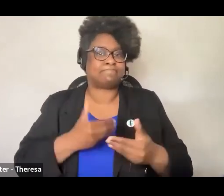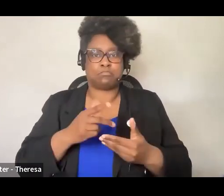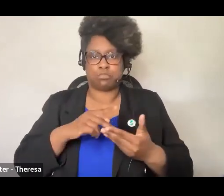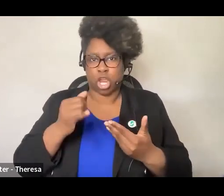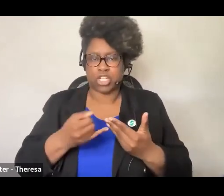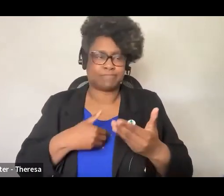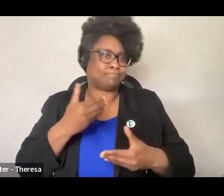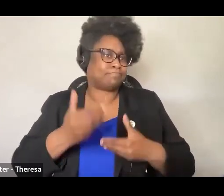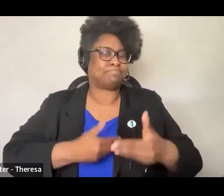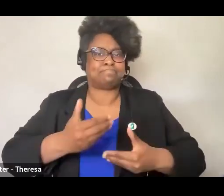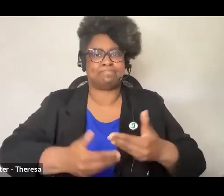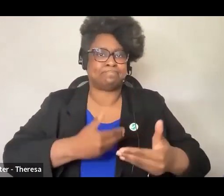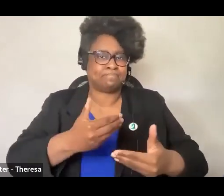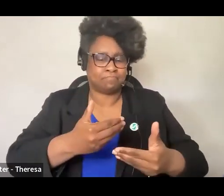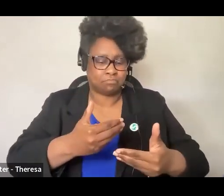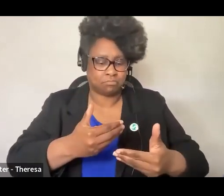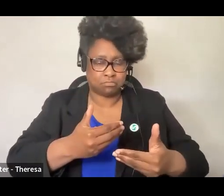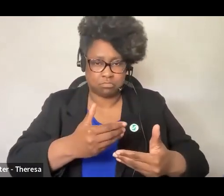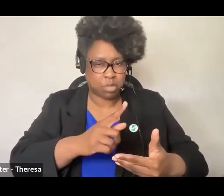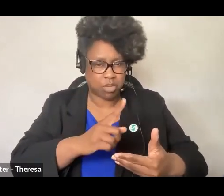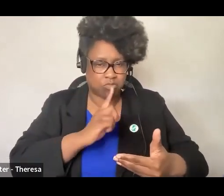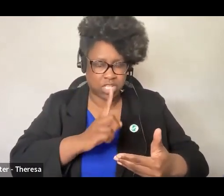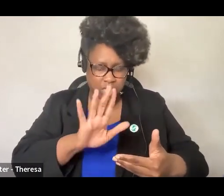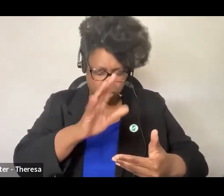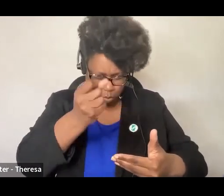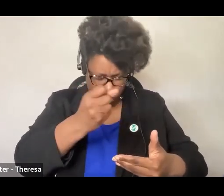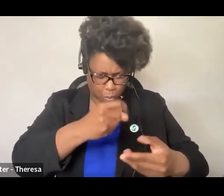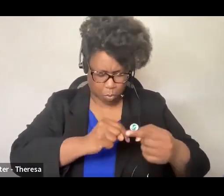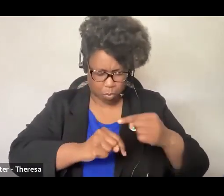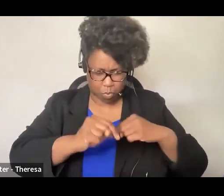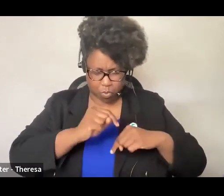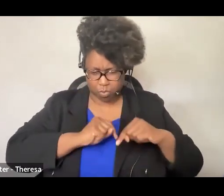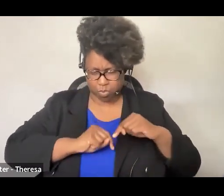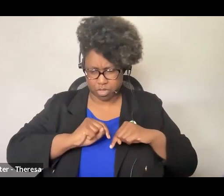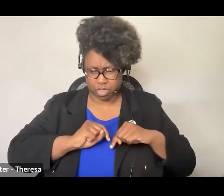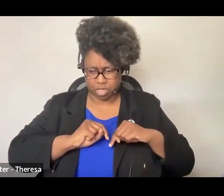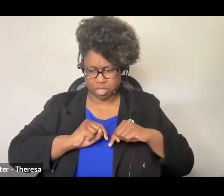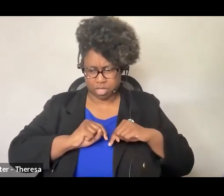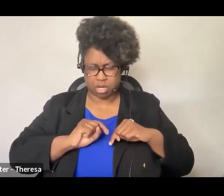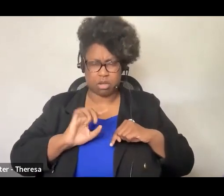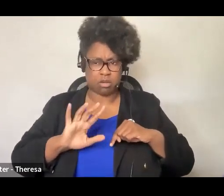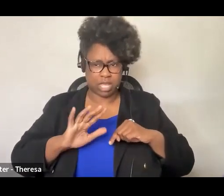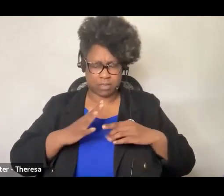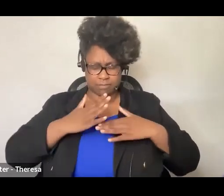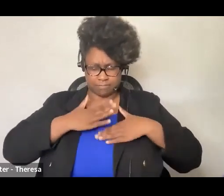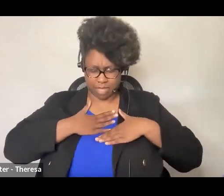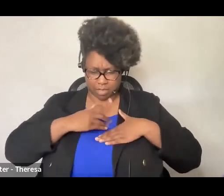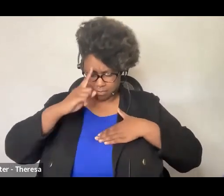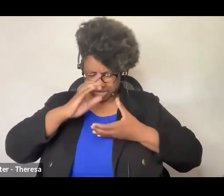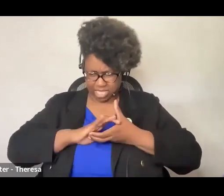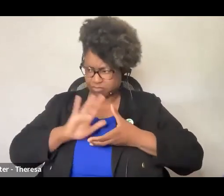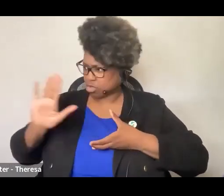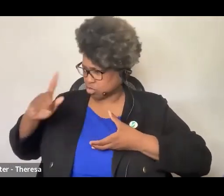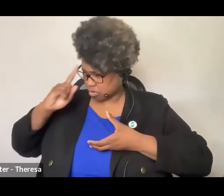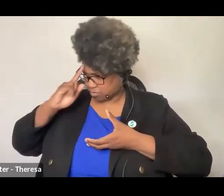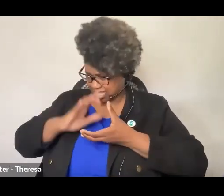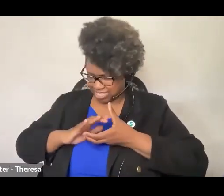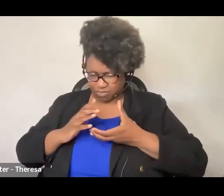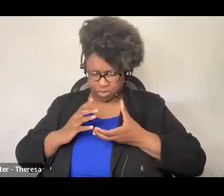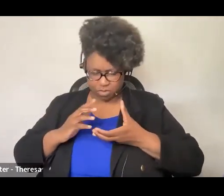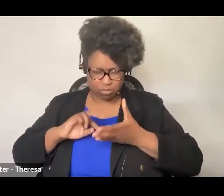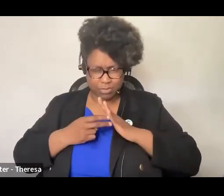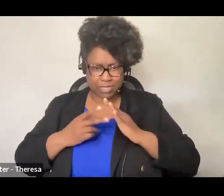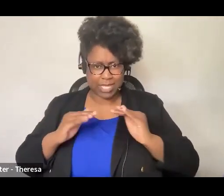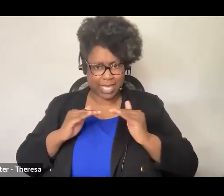without really kind of taking a step back and saying you know let's dig into our own belief systems about equity in our own personal